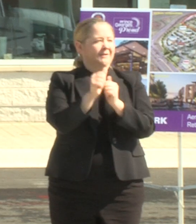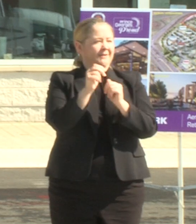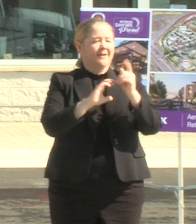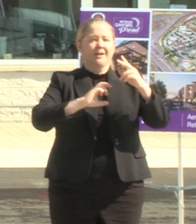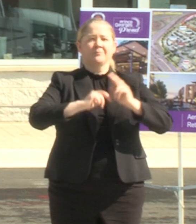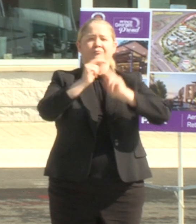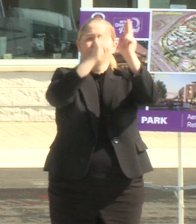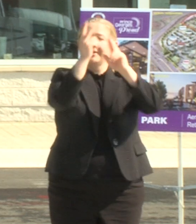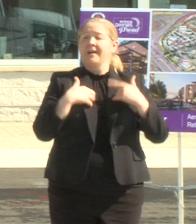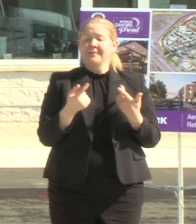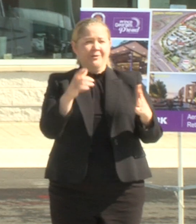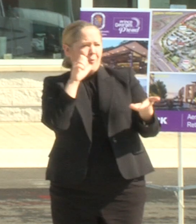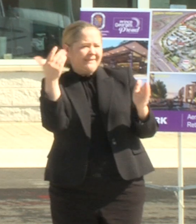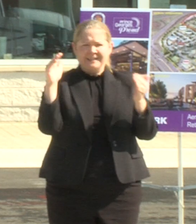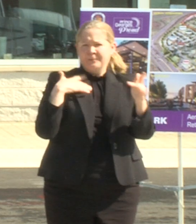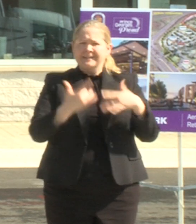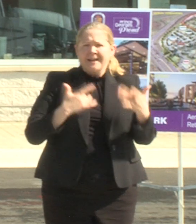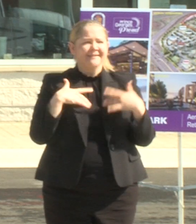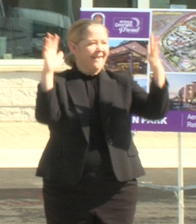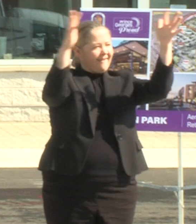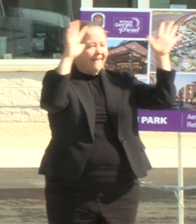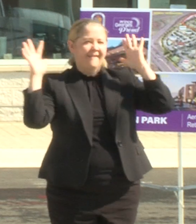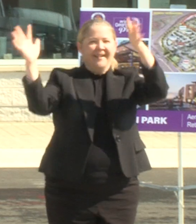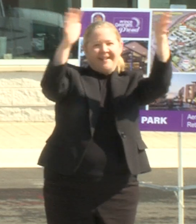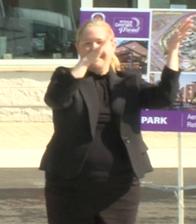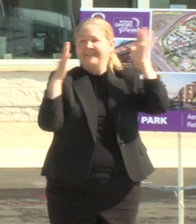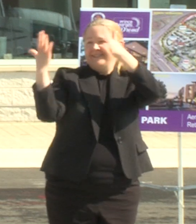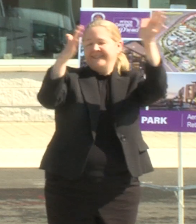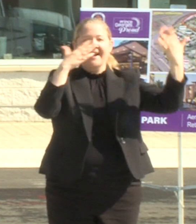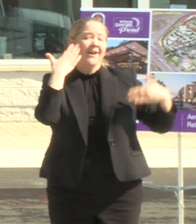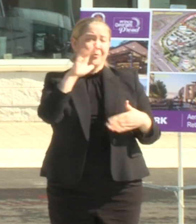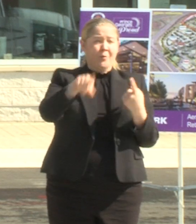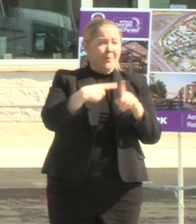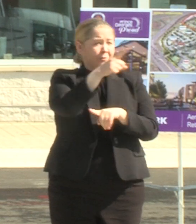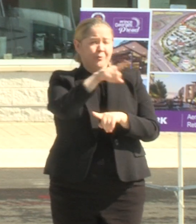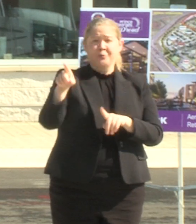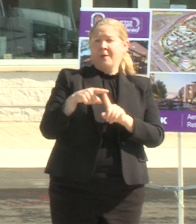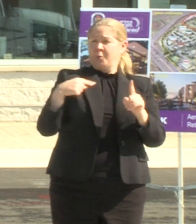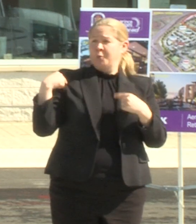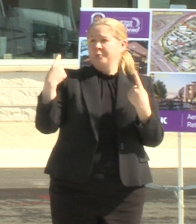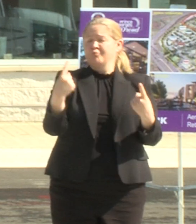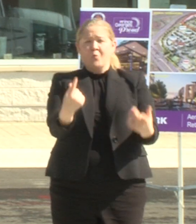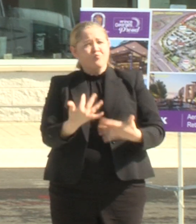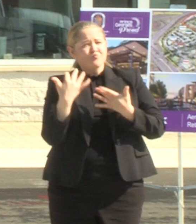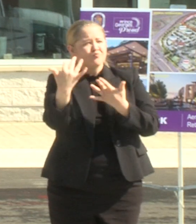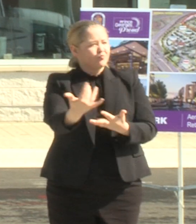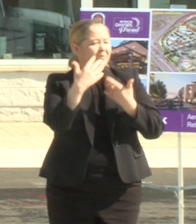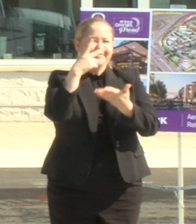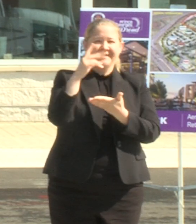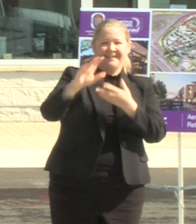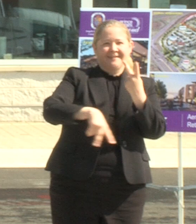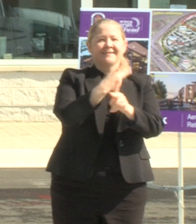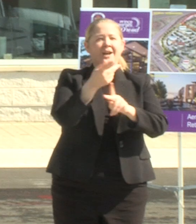about what we're discussing here I don't know about you but we have waited a very long time to see this kind of progress